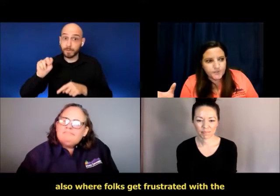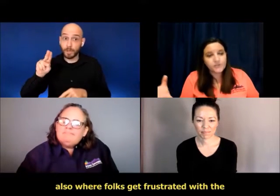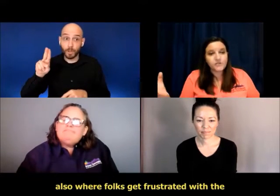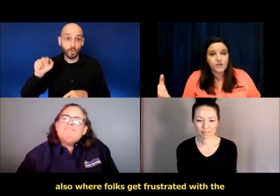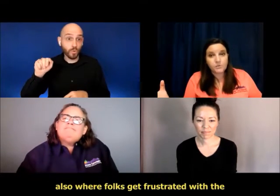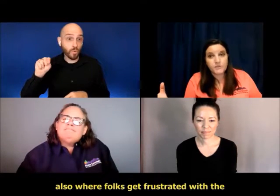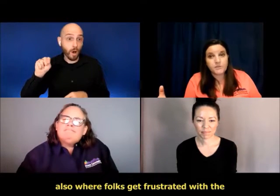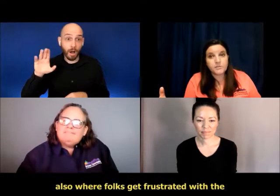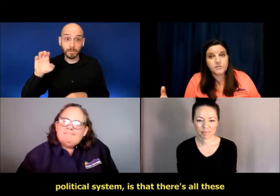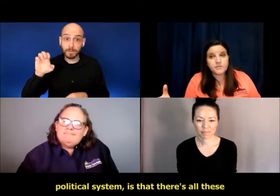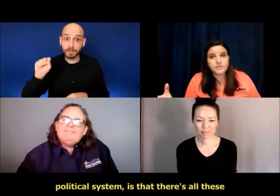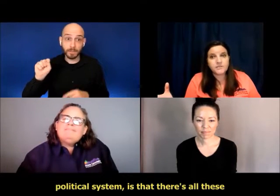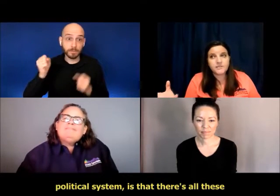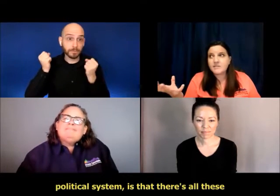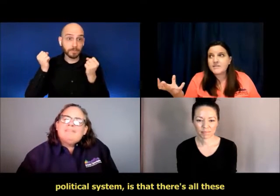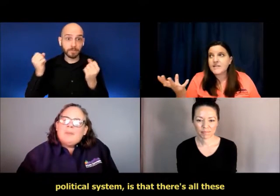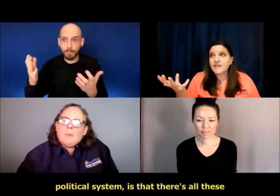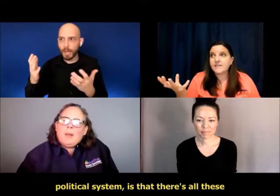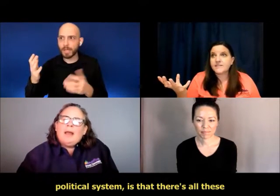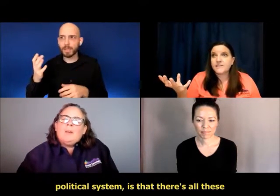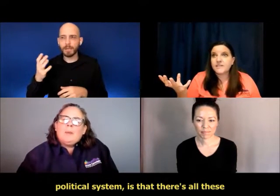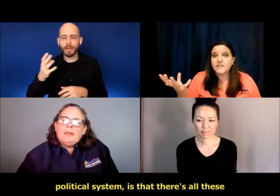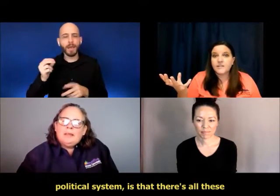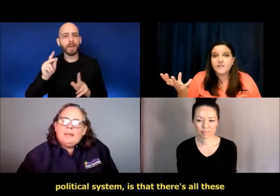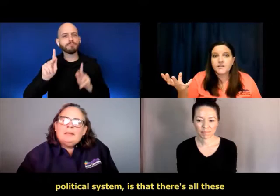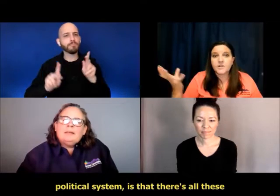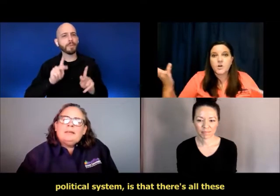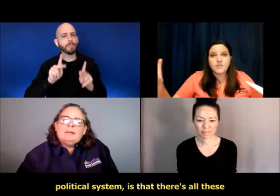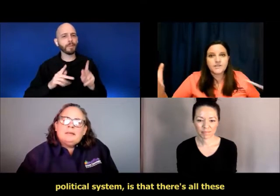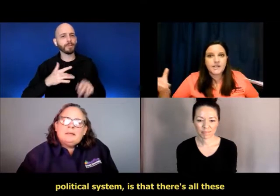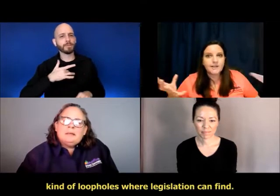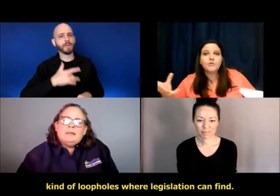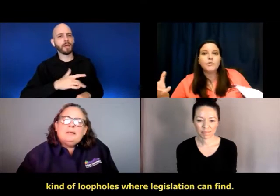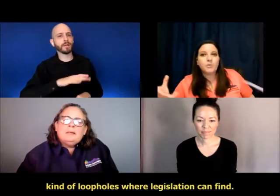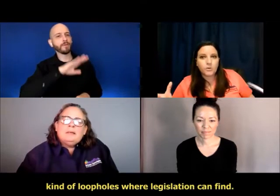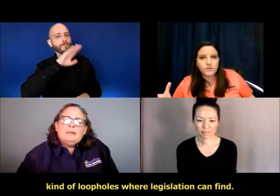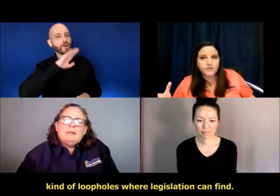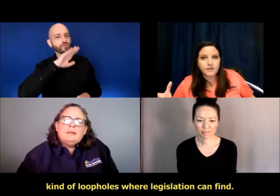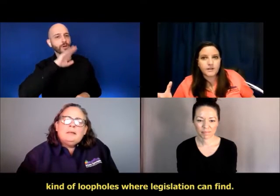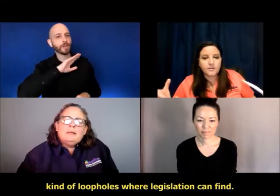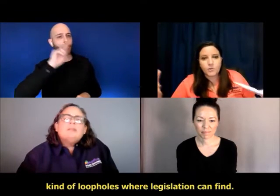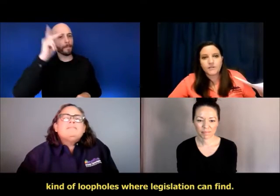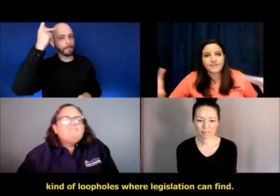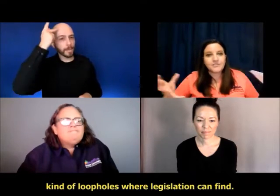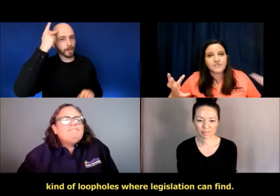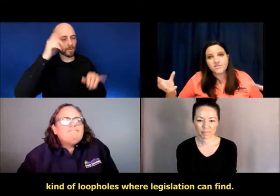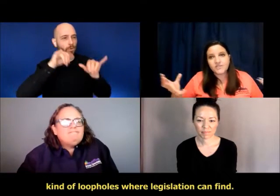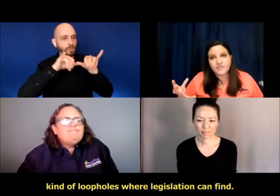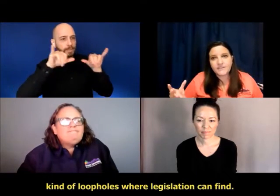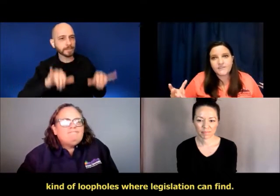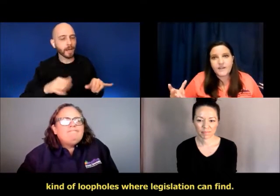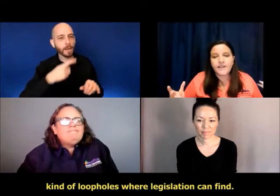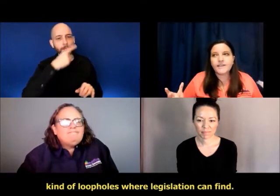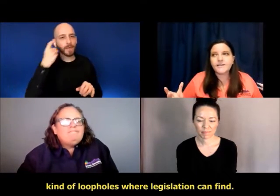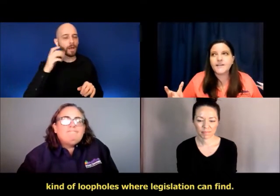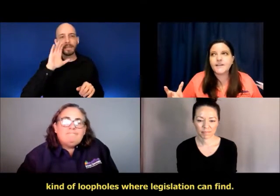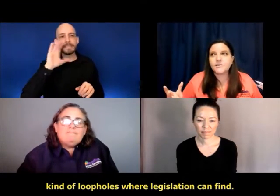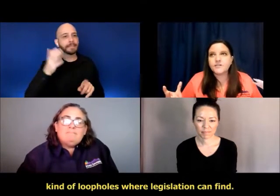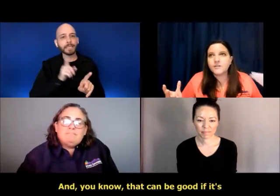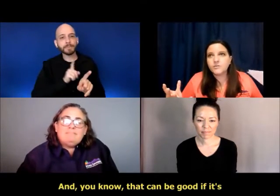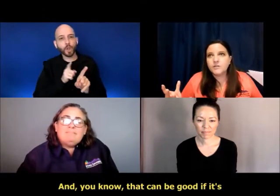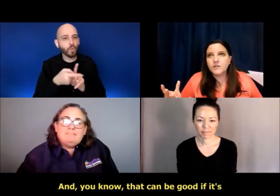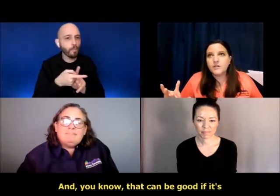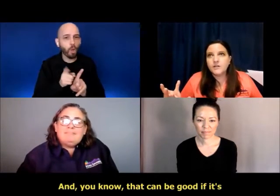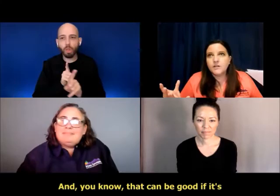folks get frustrated with the political system is that there's all these kind of loopholes, um, where legislation can find.